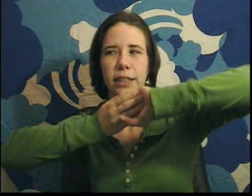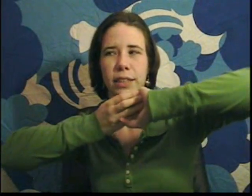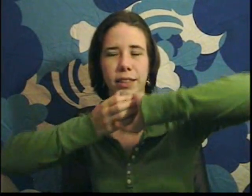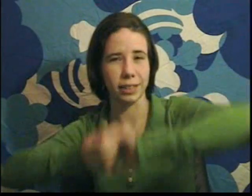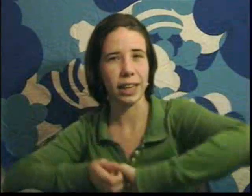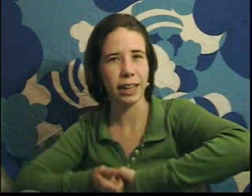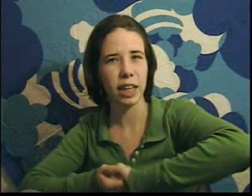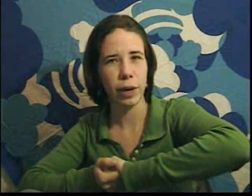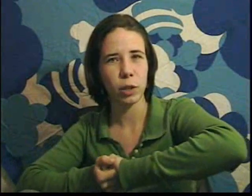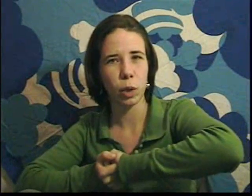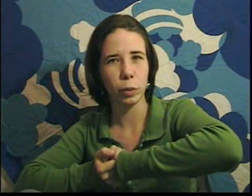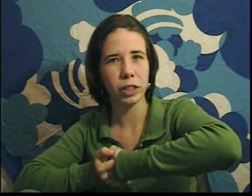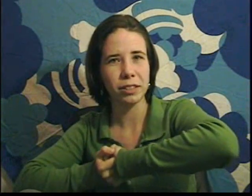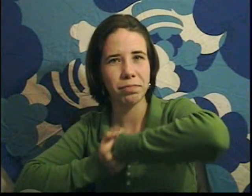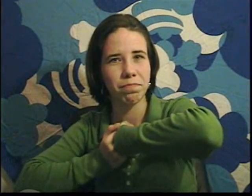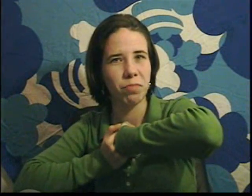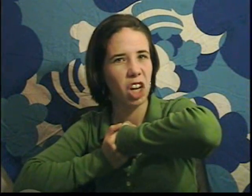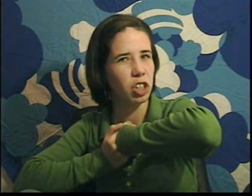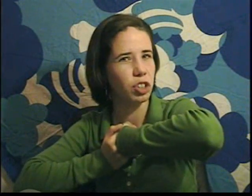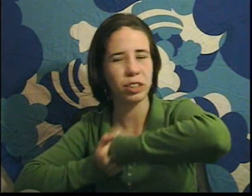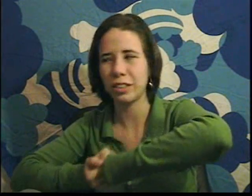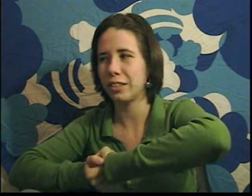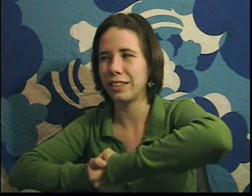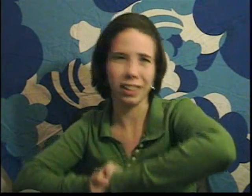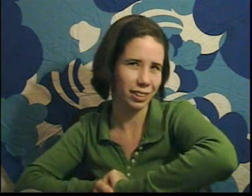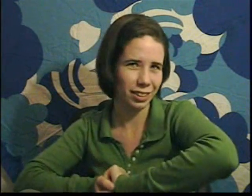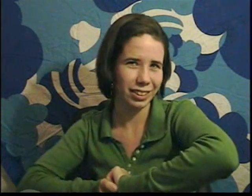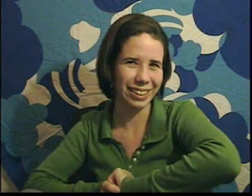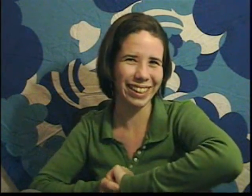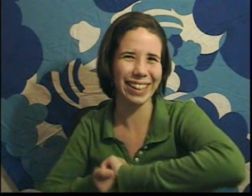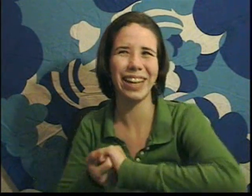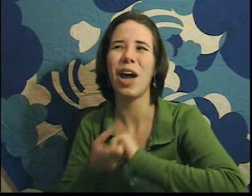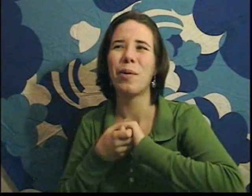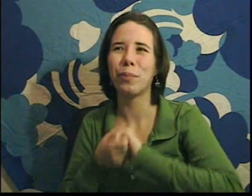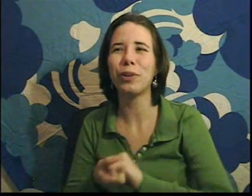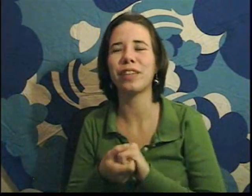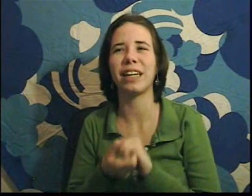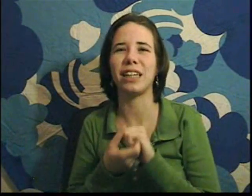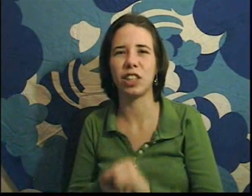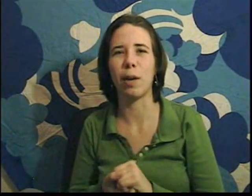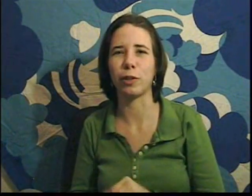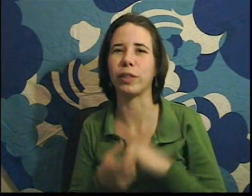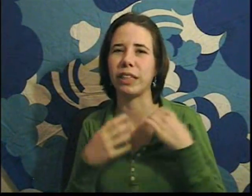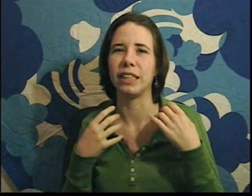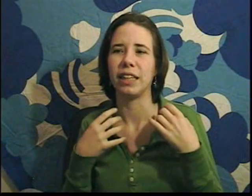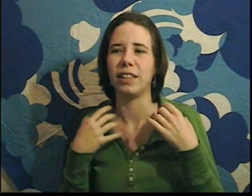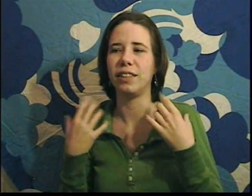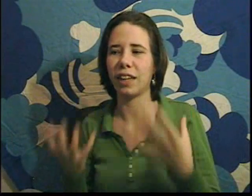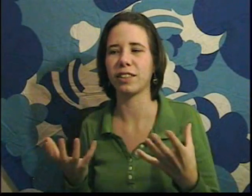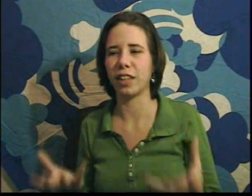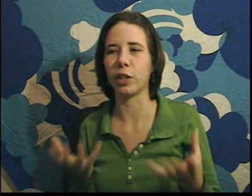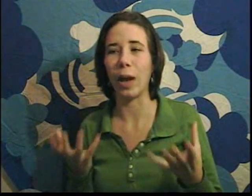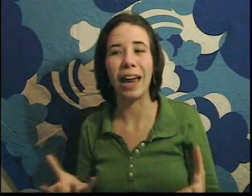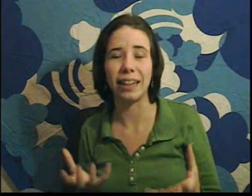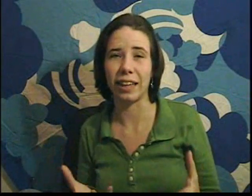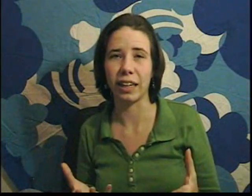Does it say anything about the real world? Sure doesn't. Proving it in geometry doesn't tell you anything